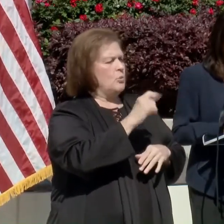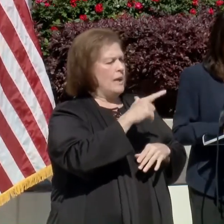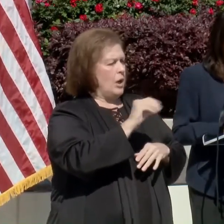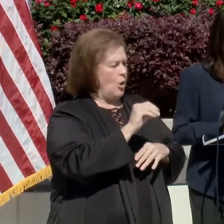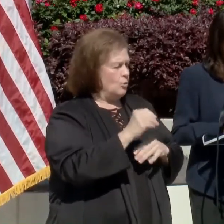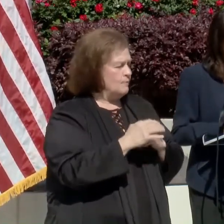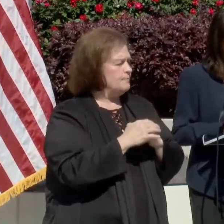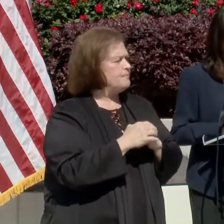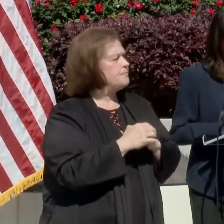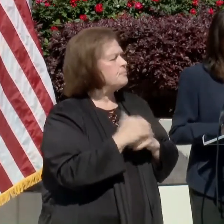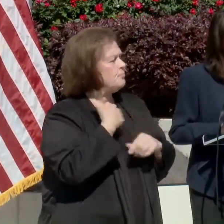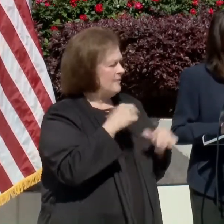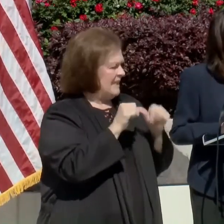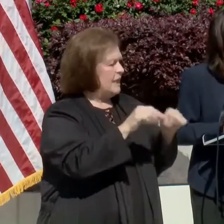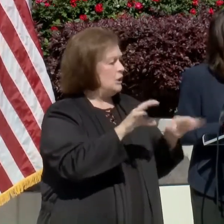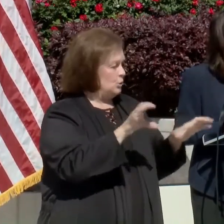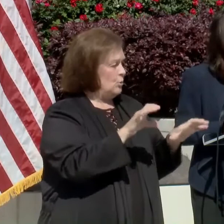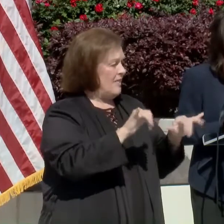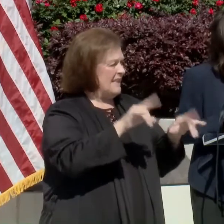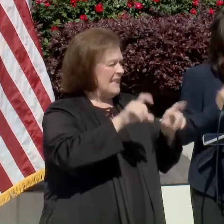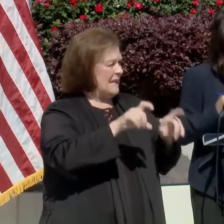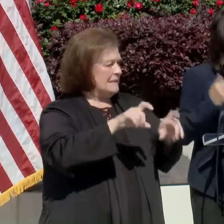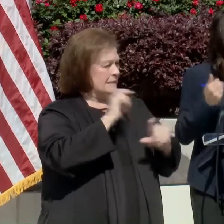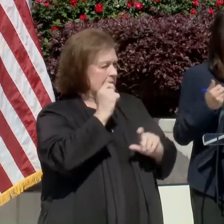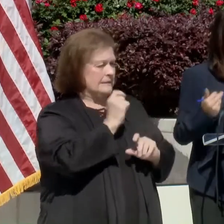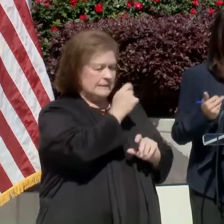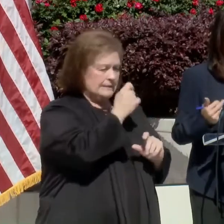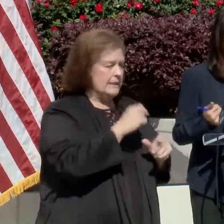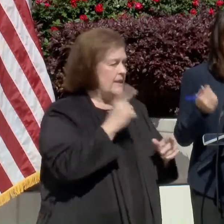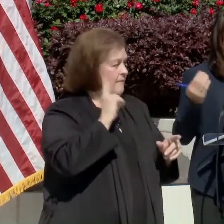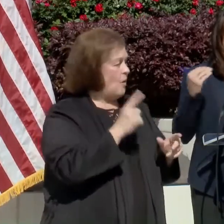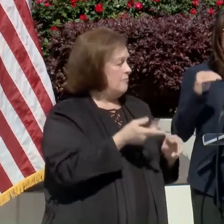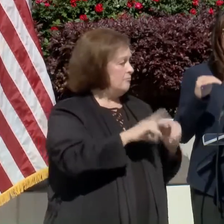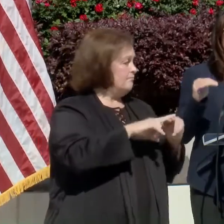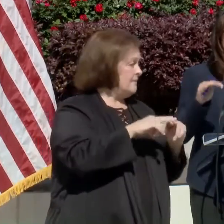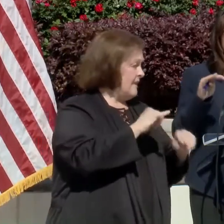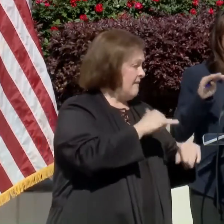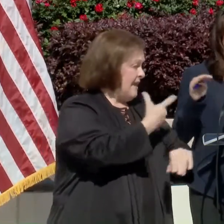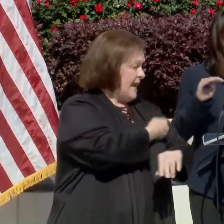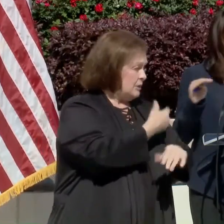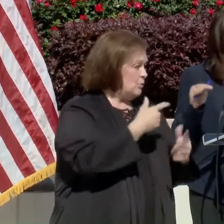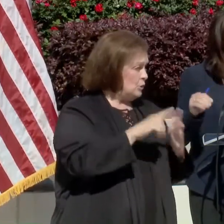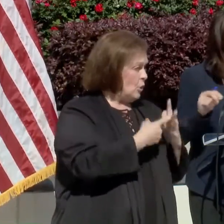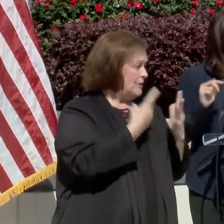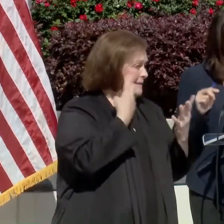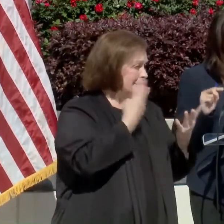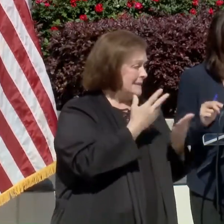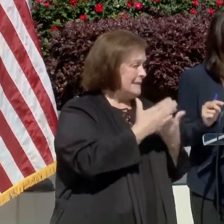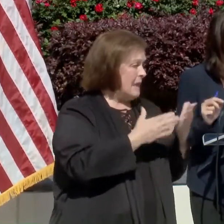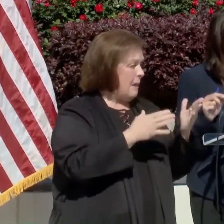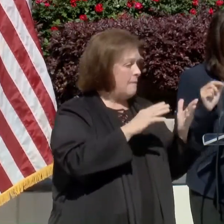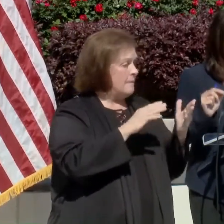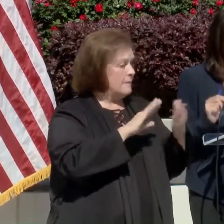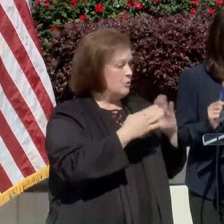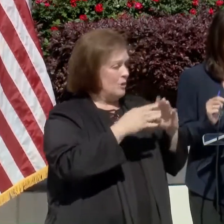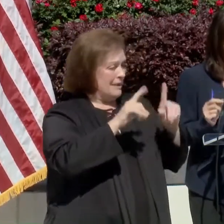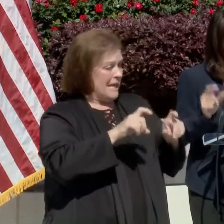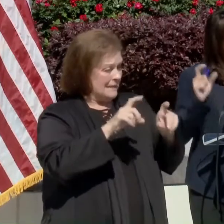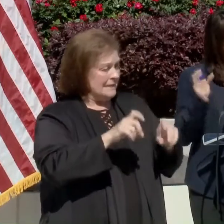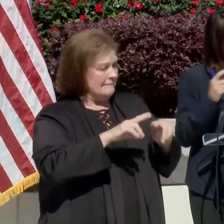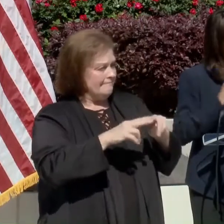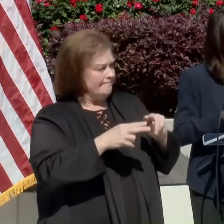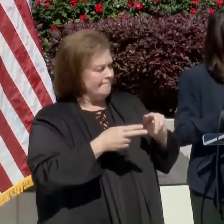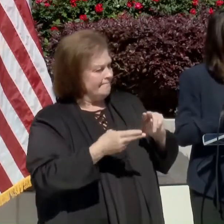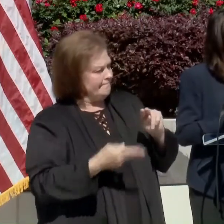we continue to do that. But because of the increase in demand in the vaccine and we were starting to see some of our community testing sites decrease,